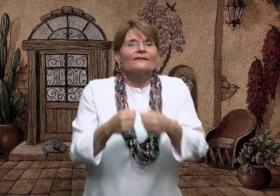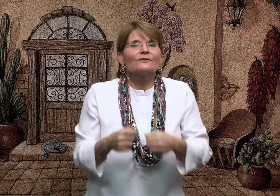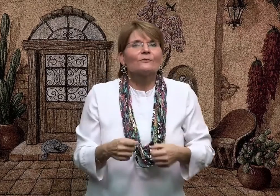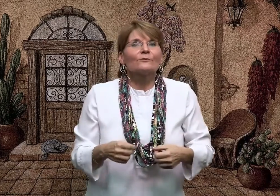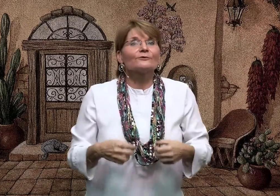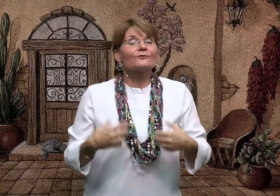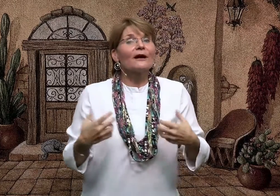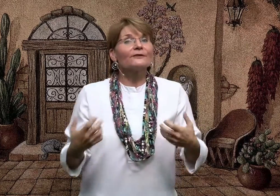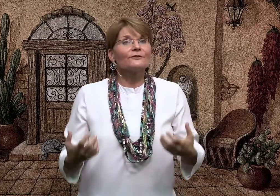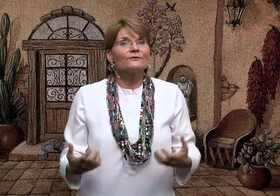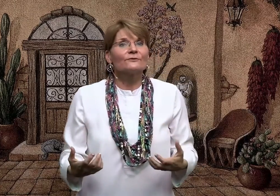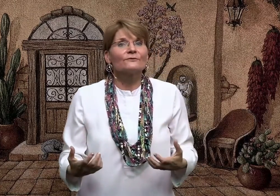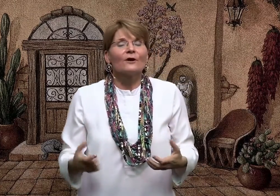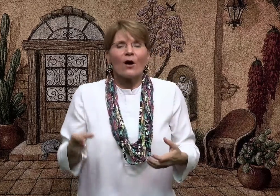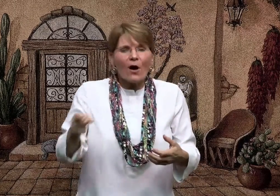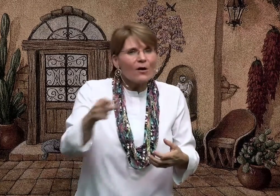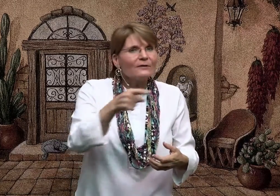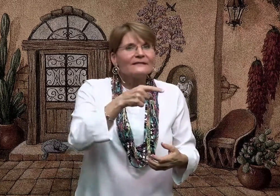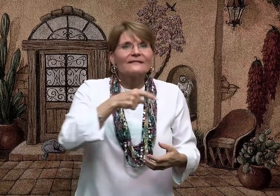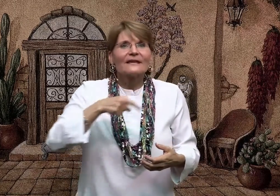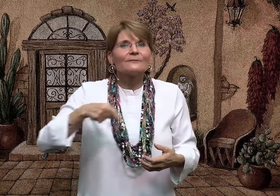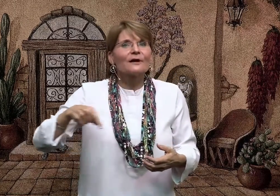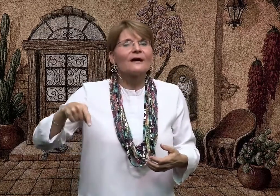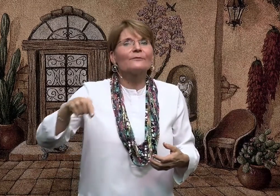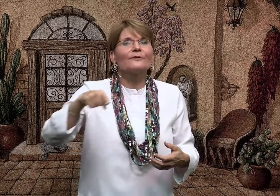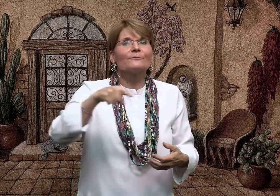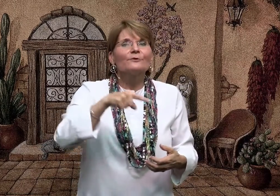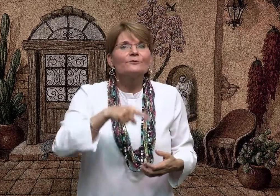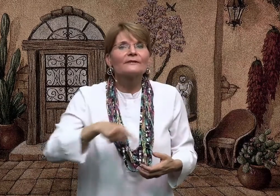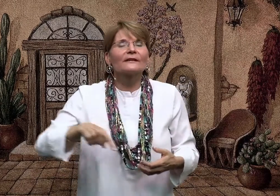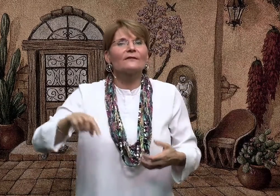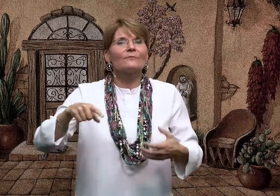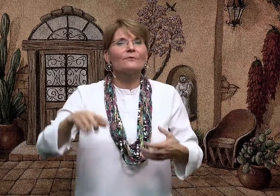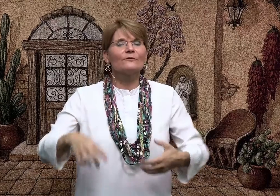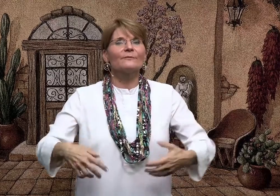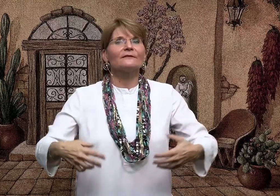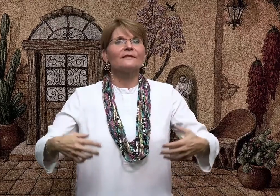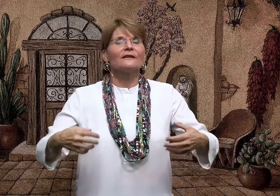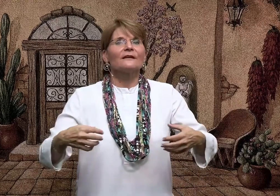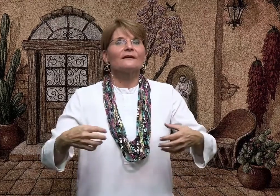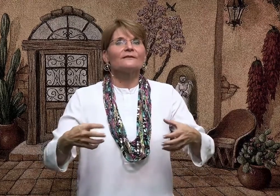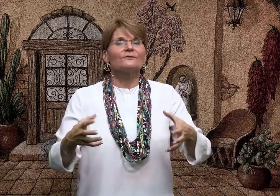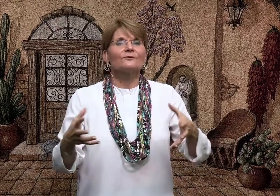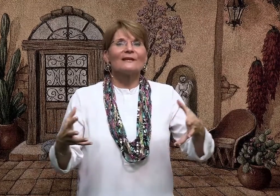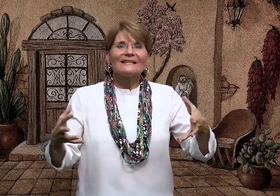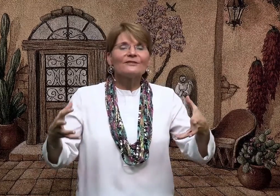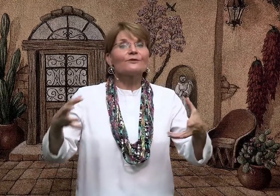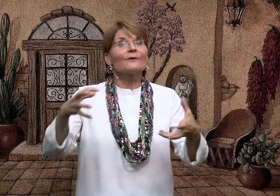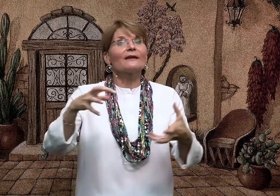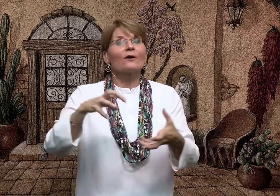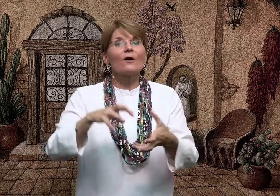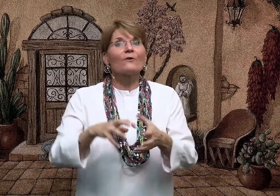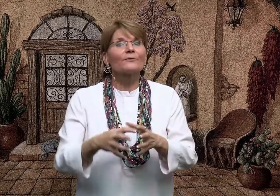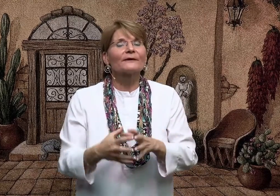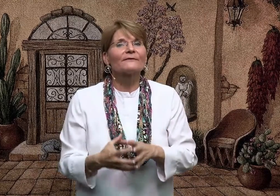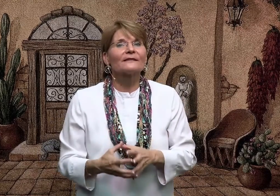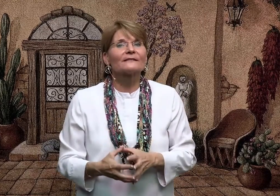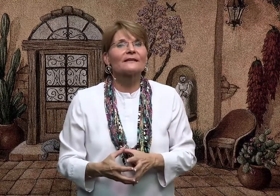so what we're trying to do all at the same time with the music and the movement is to integrate all three of these things